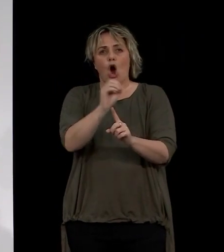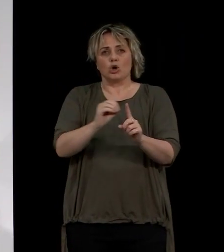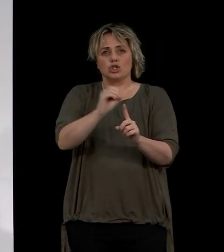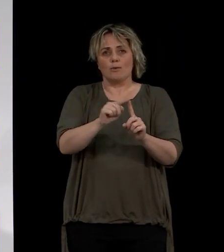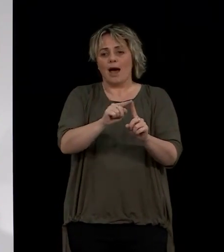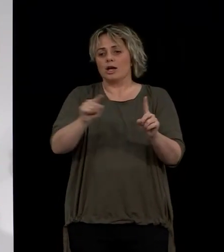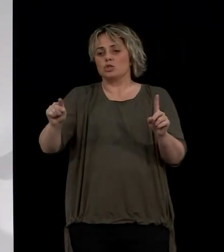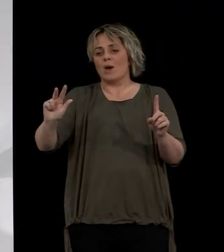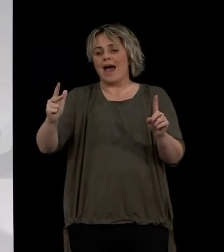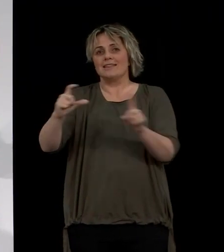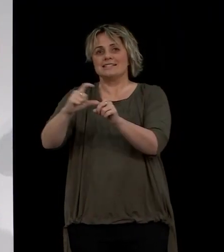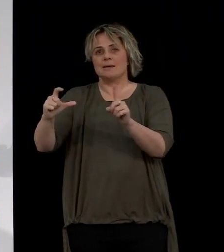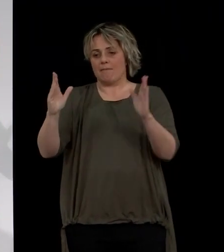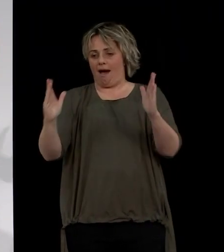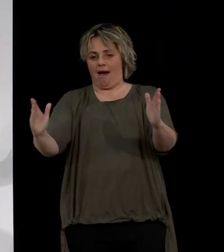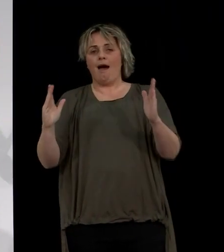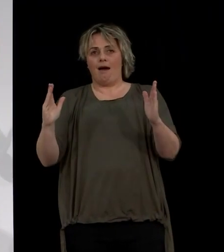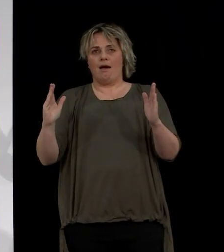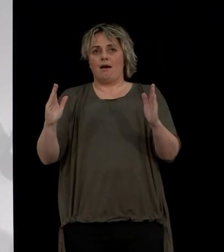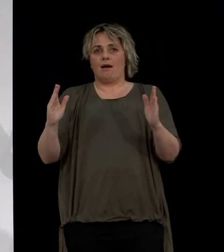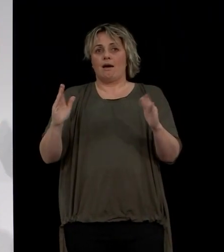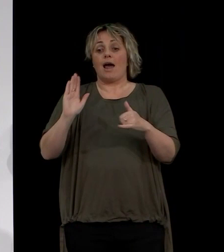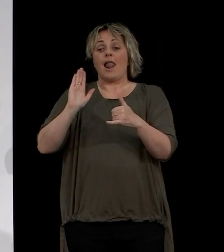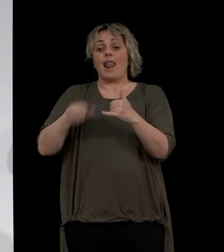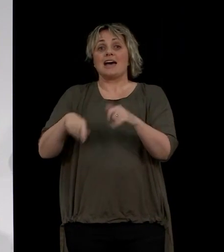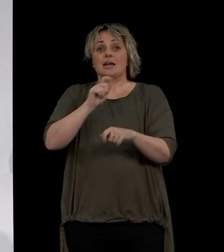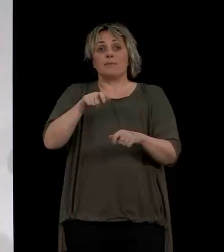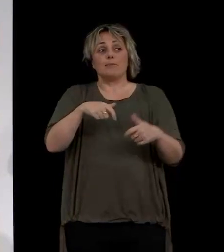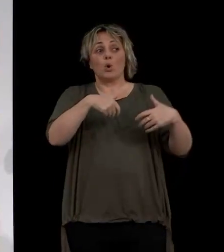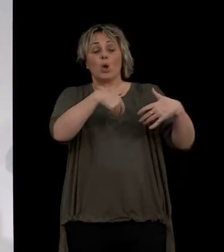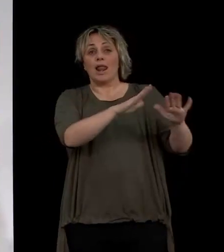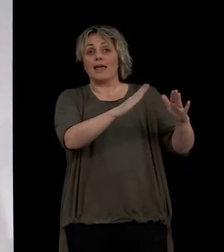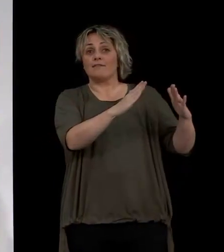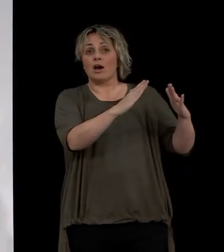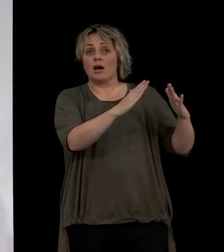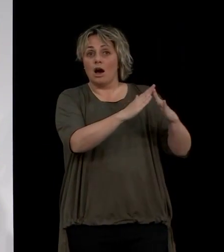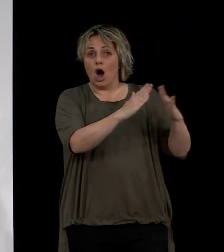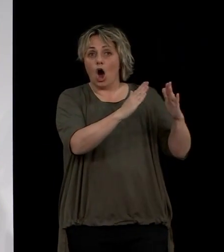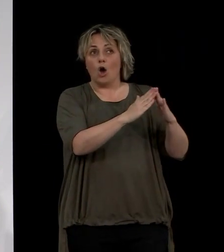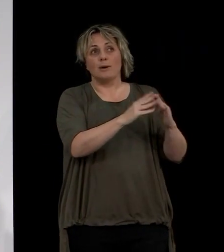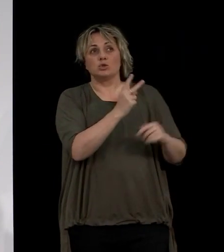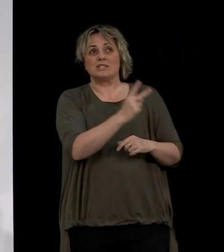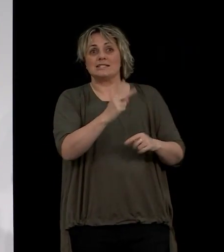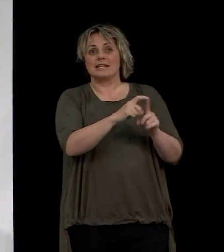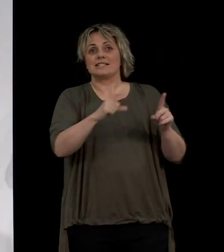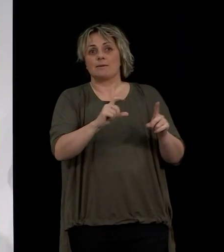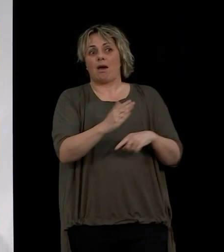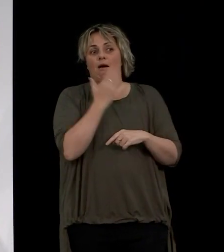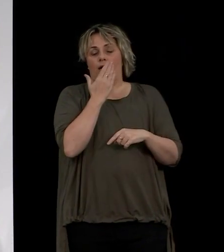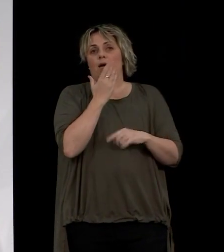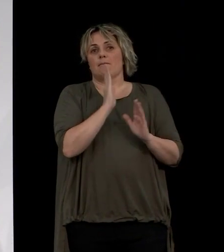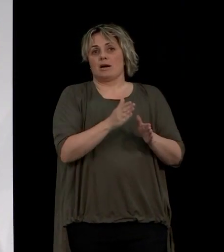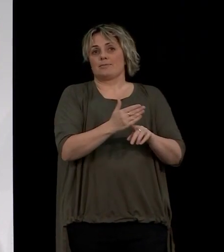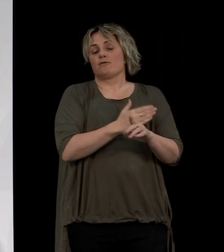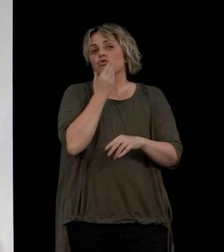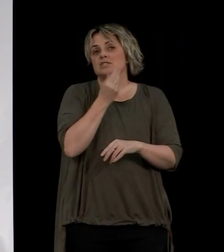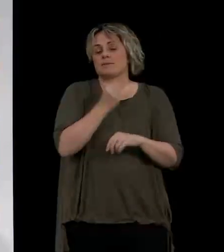until the 8th of December, with final travellers leaving self-isolation by the 22nd of December. The reason we are